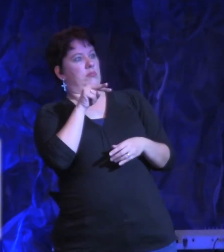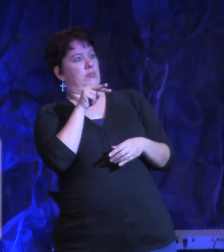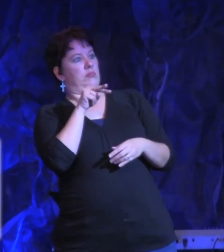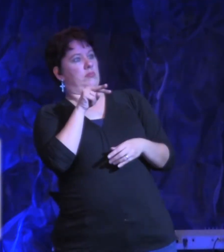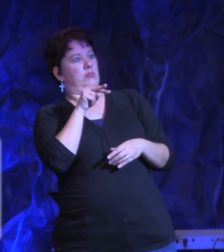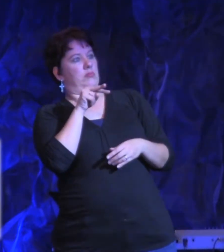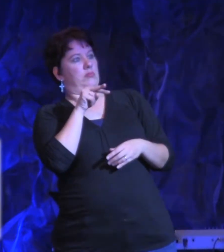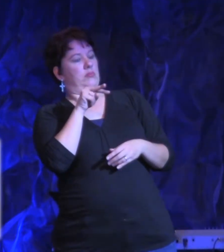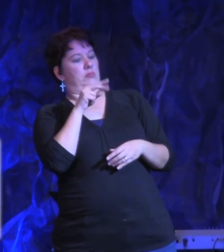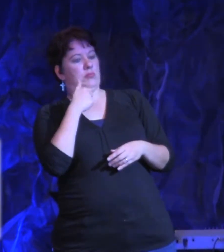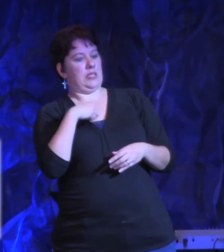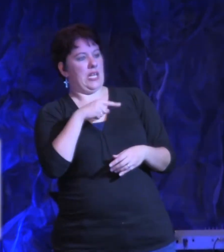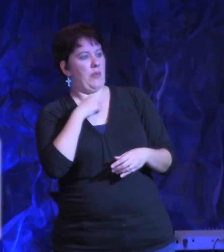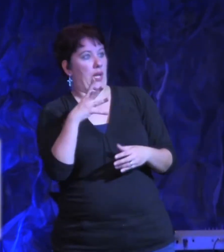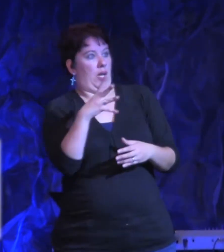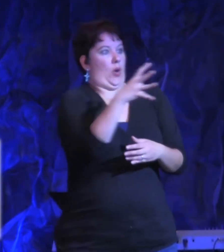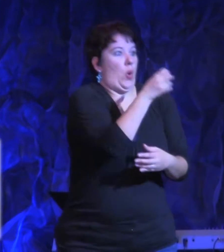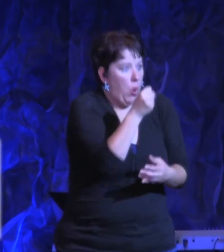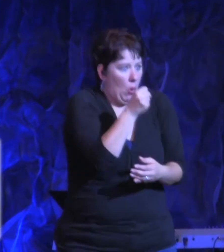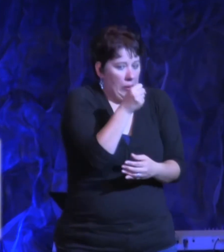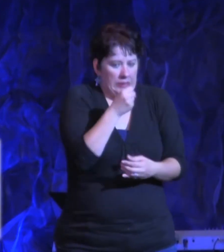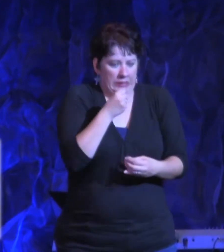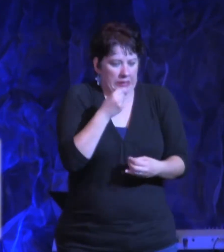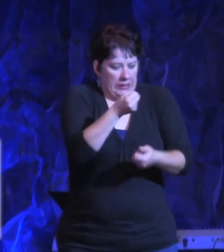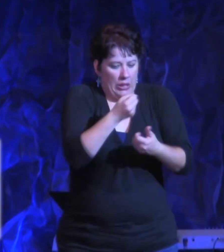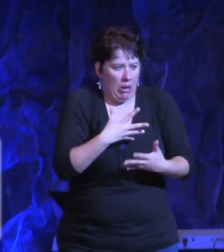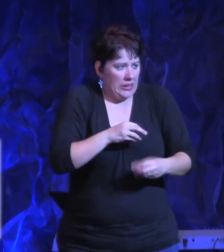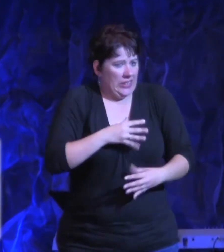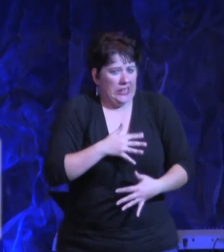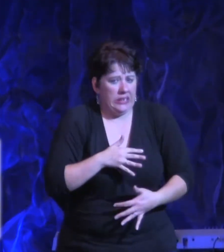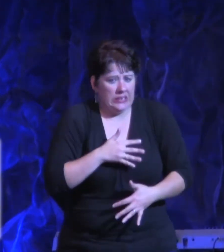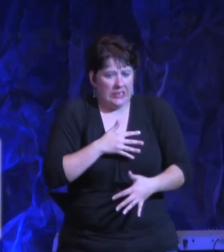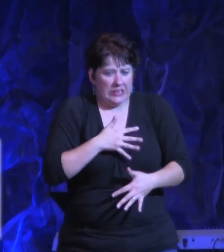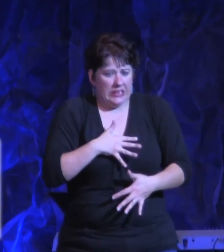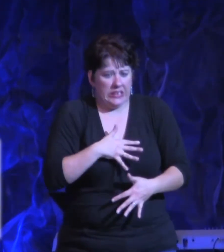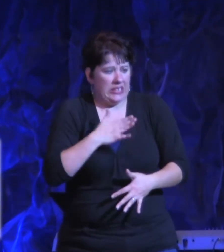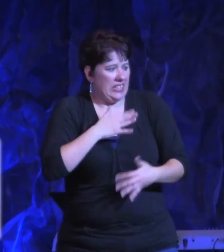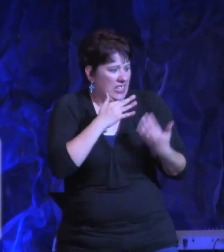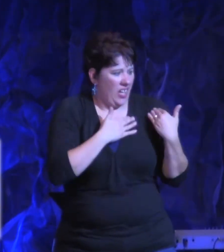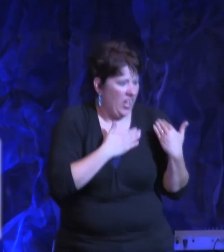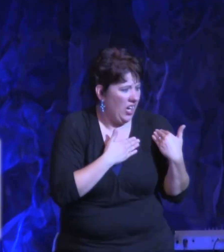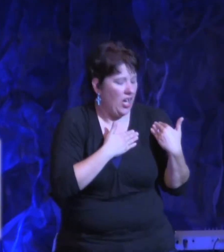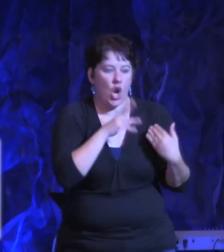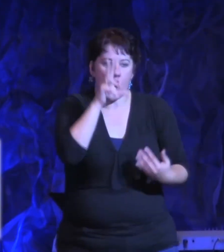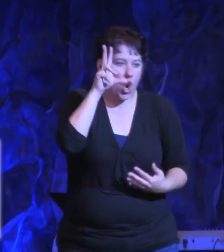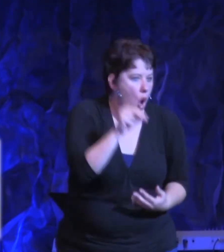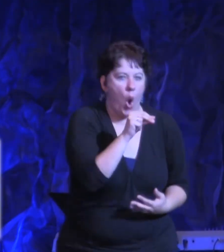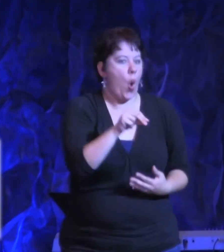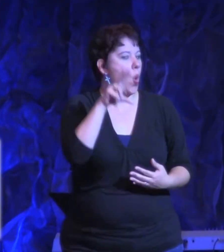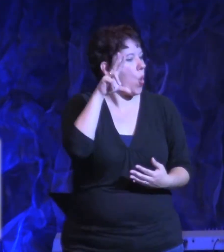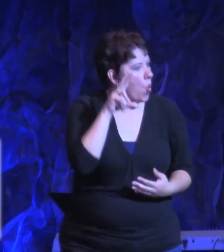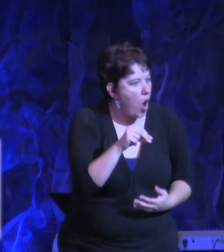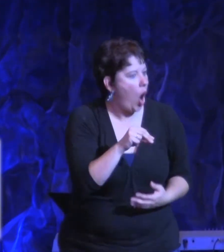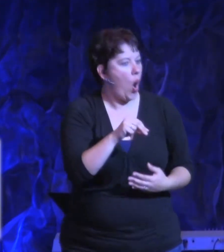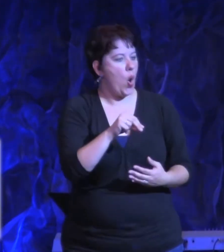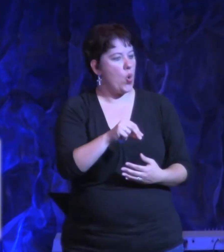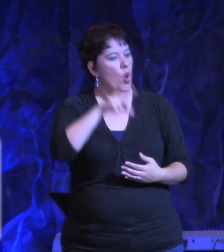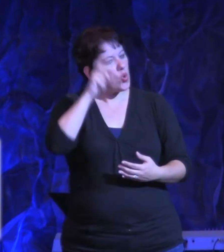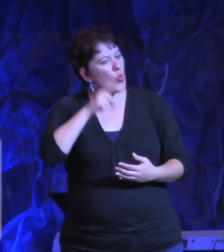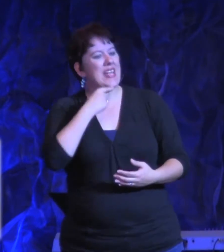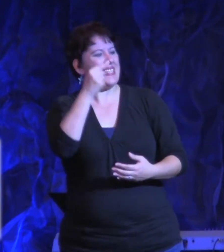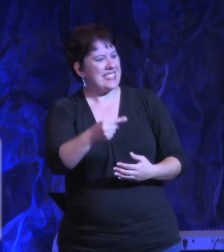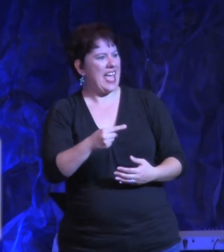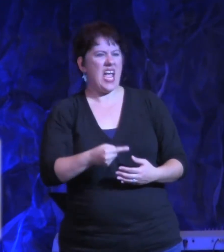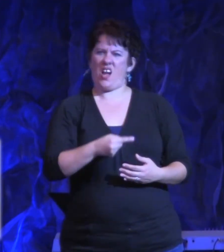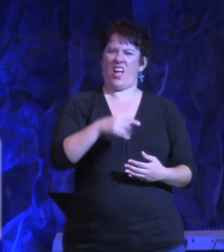then we just grab a hold of it like it's ours. And we need to rise up in the name and the authority of Jesus and say, God hadn't given me this discouragement. God